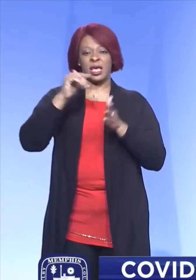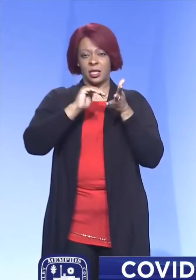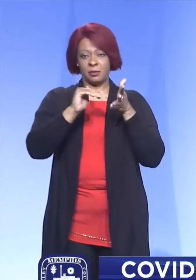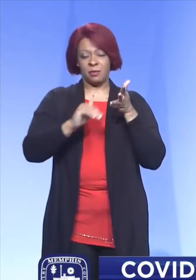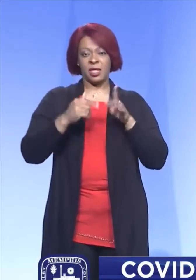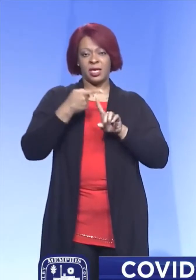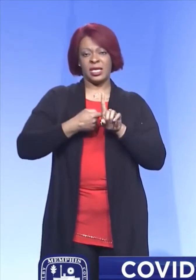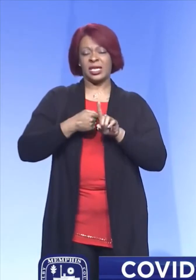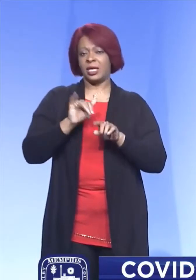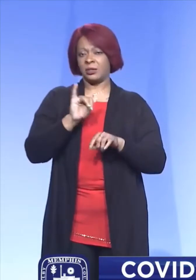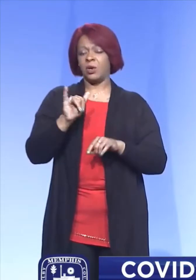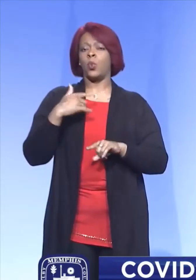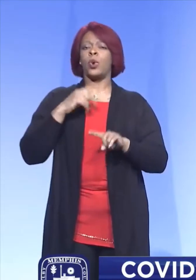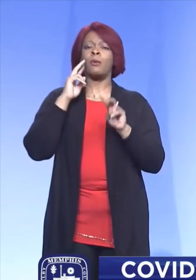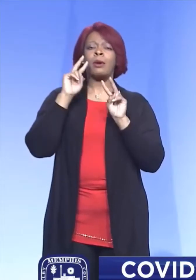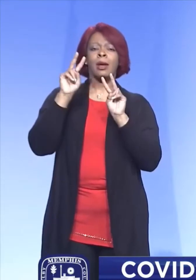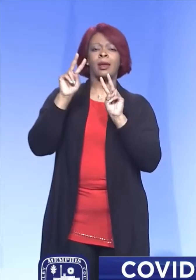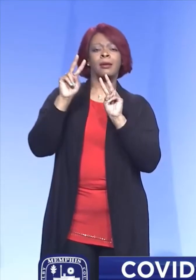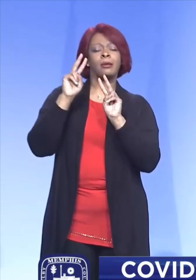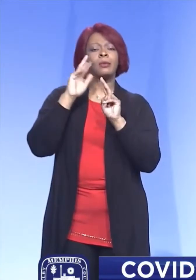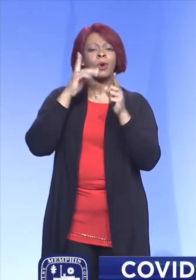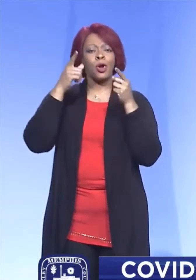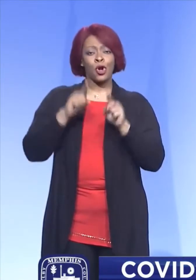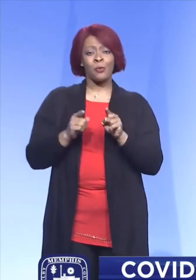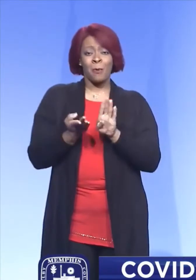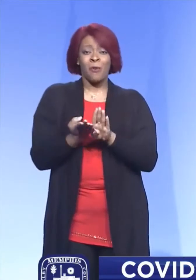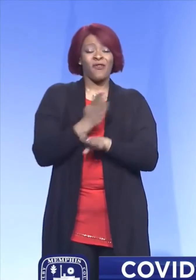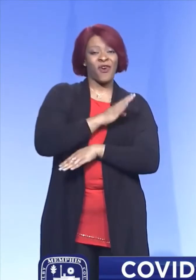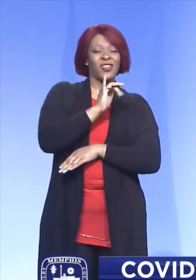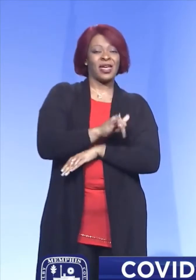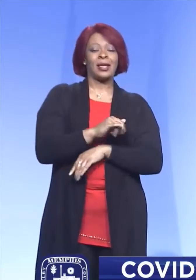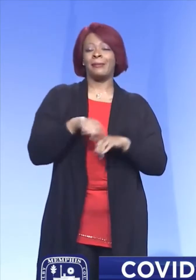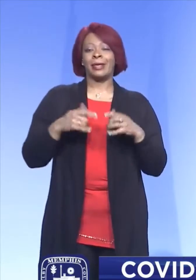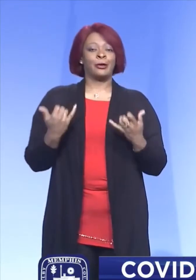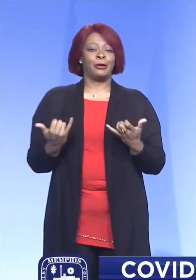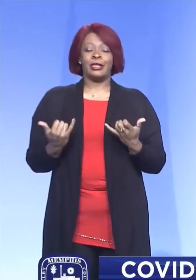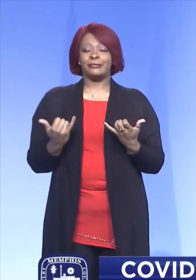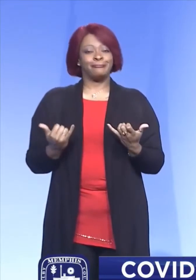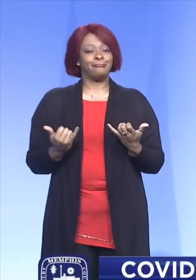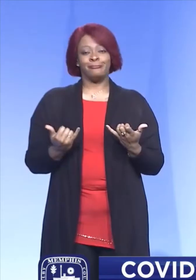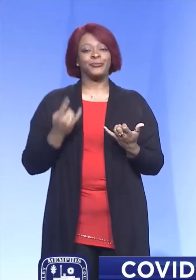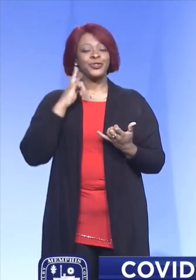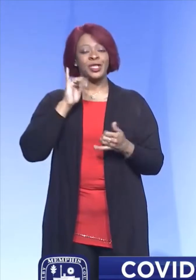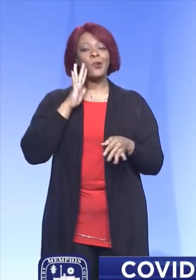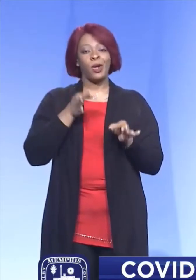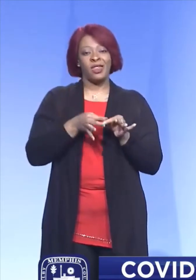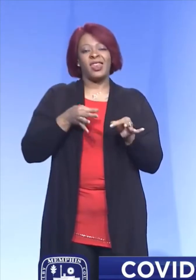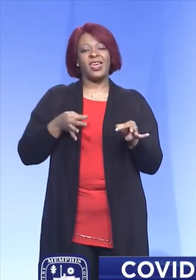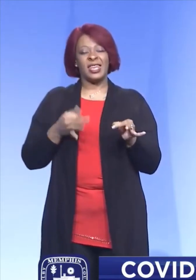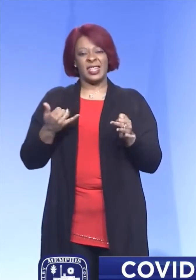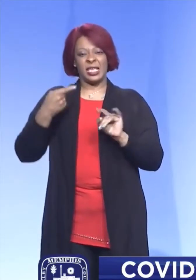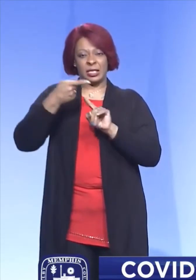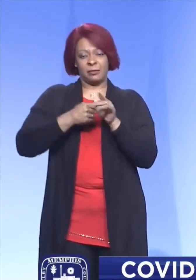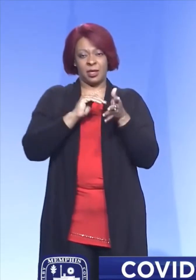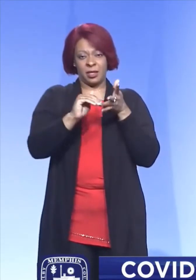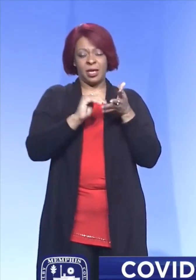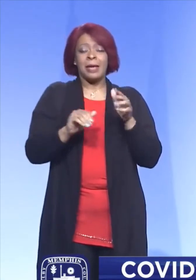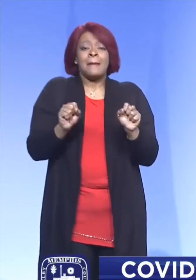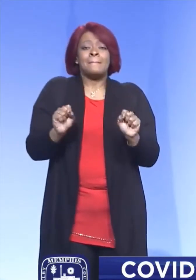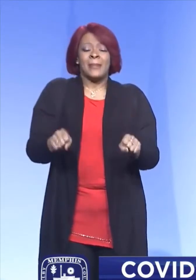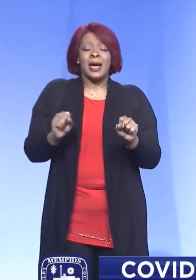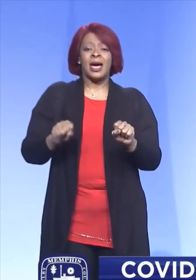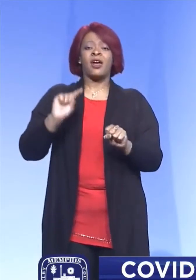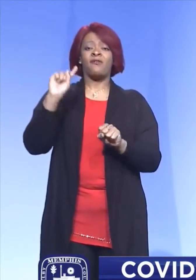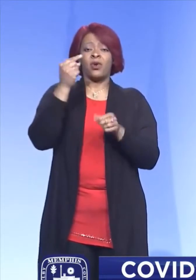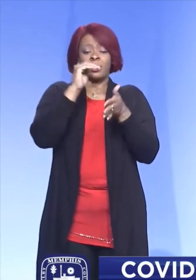well. We were anticipating that it would occur earlier. But at this time, it looks like it will be later in this month, possibly the